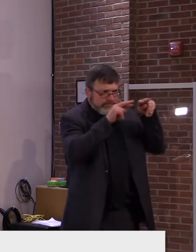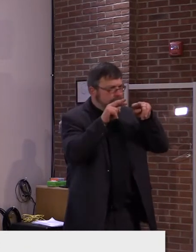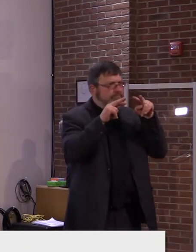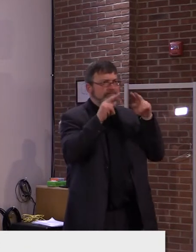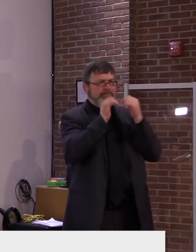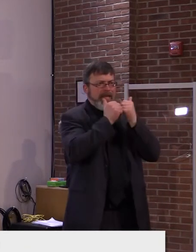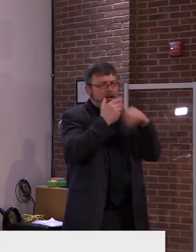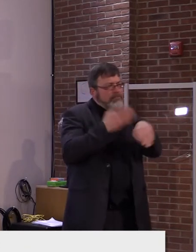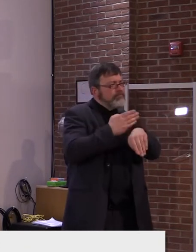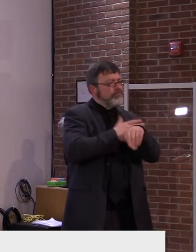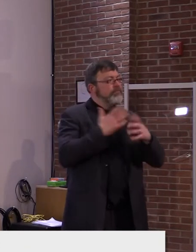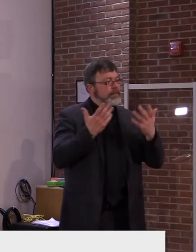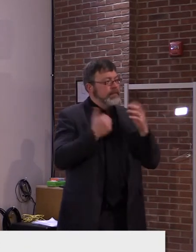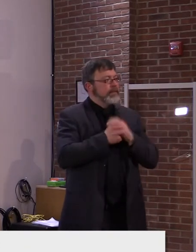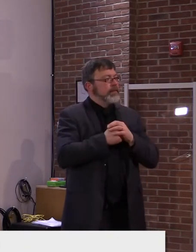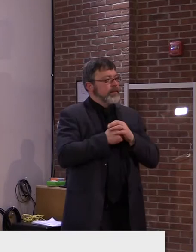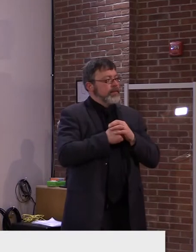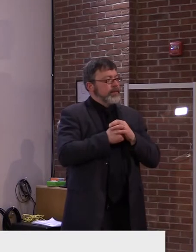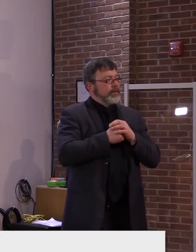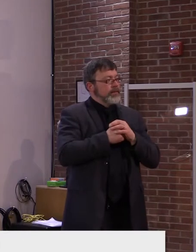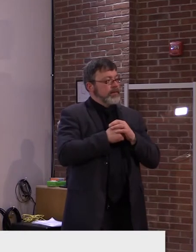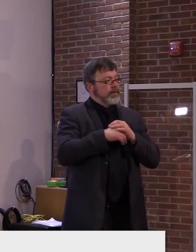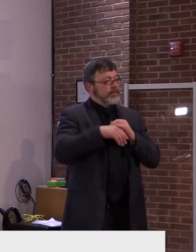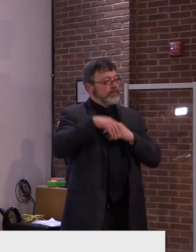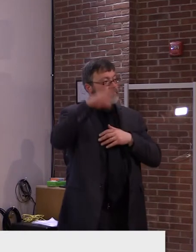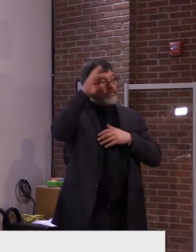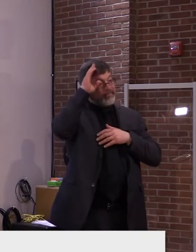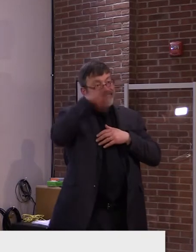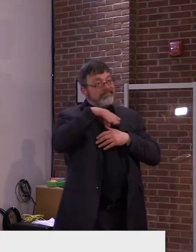result in more cases in schools and in workplaces.